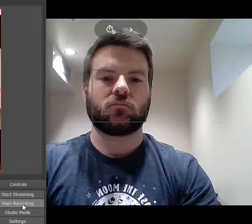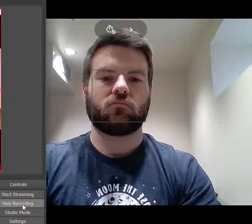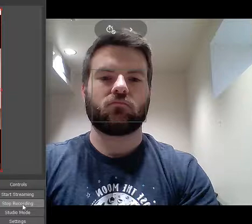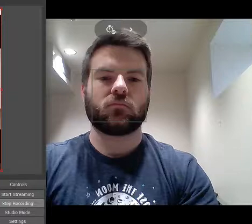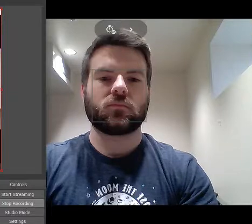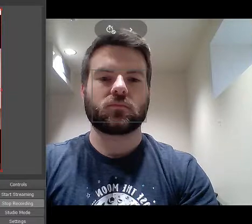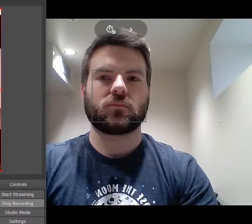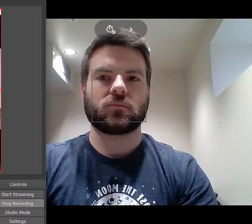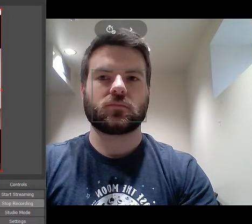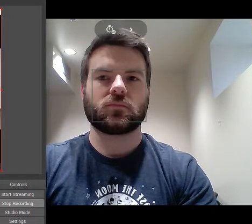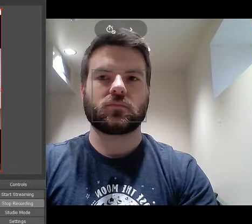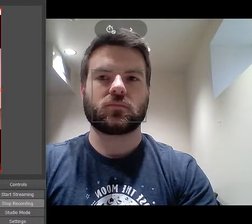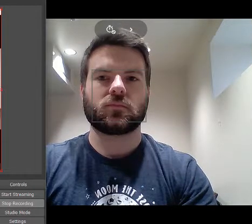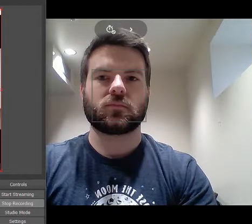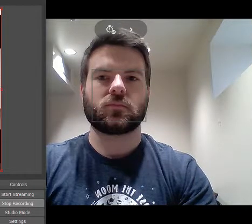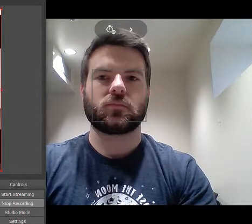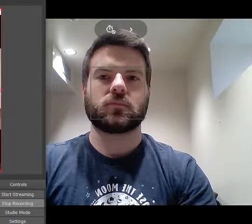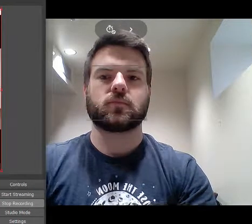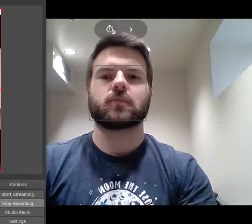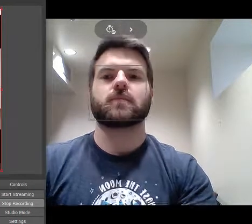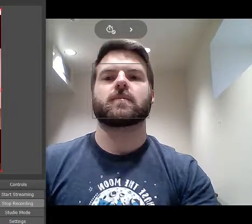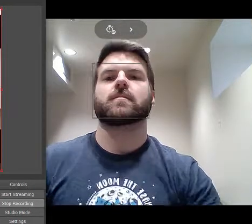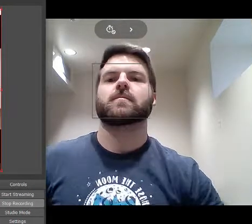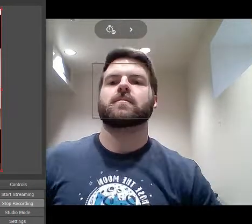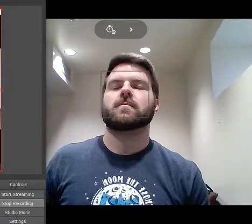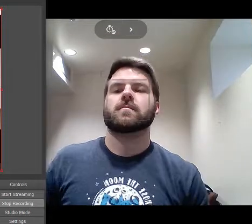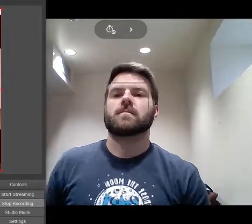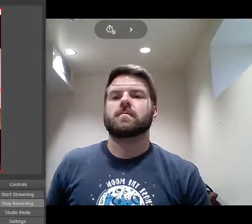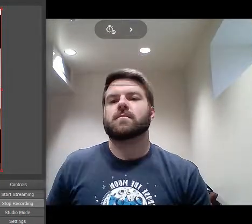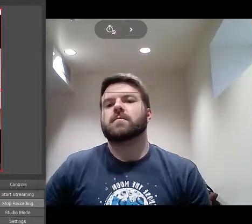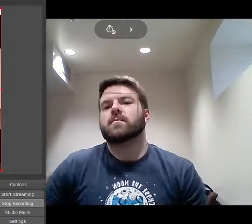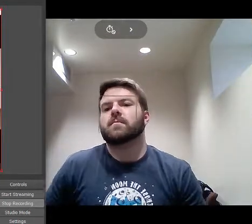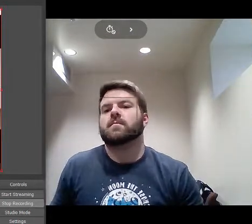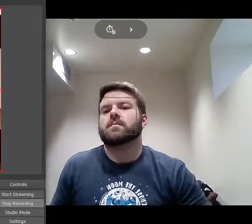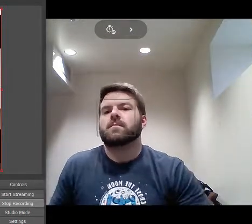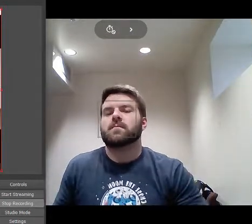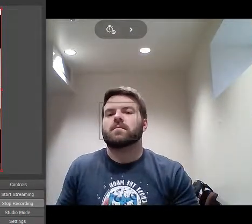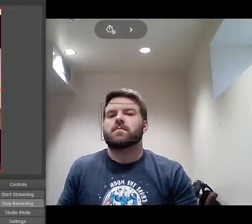Oh, all the books. Thank you.